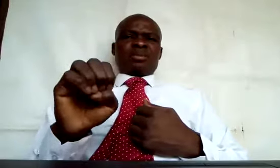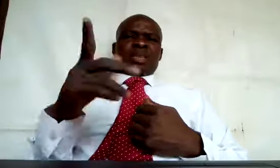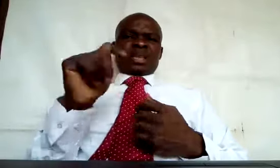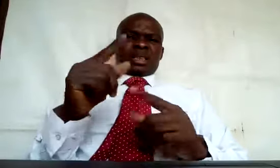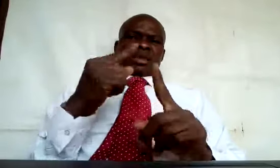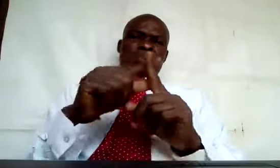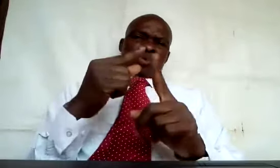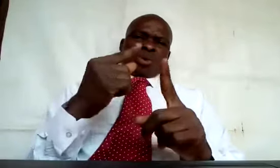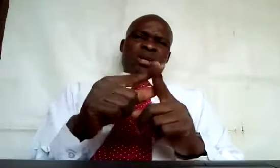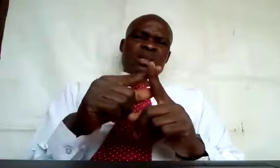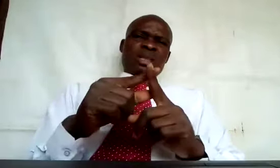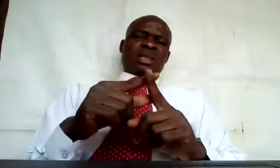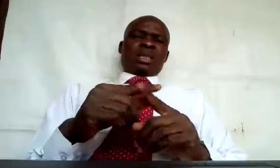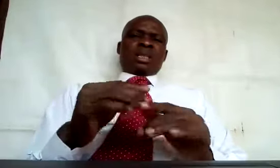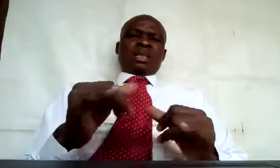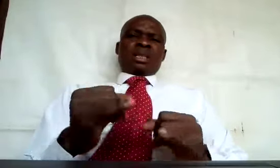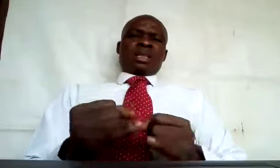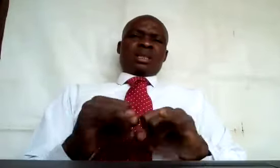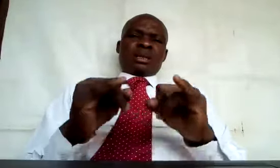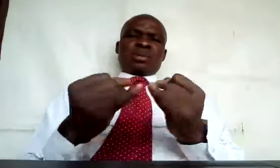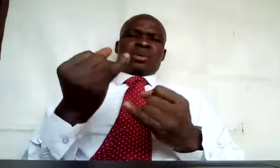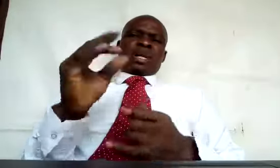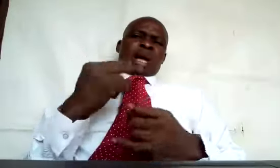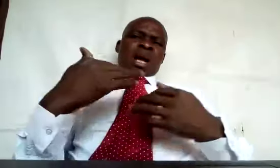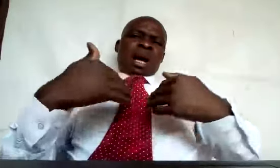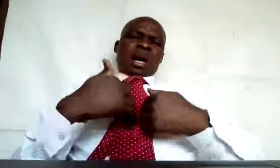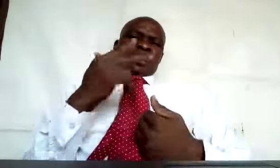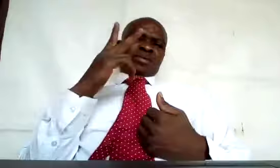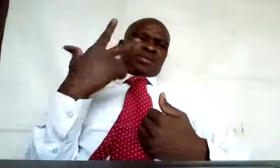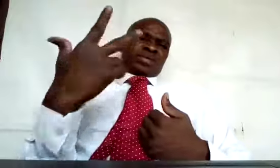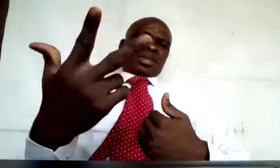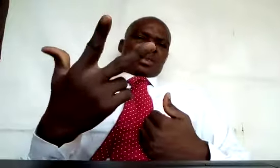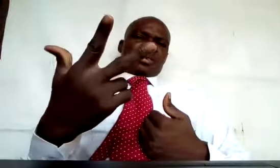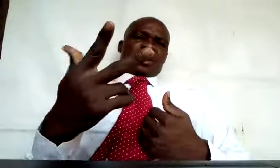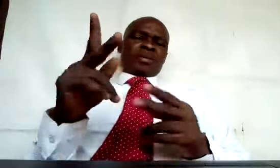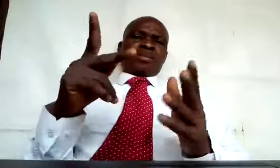important has three parts, important.